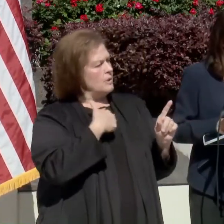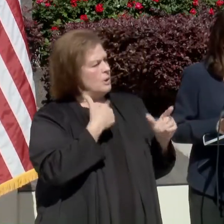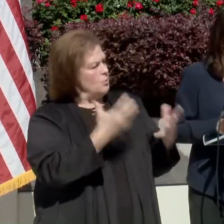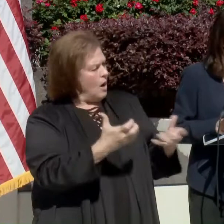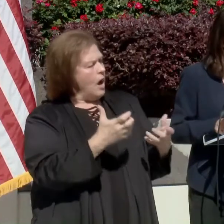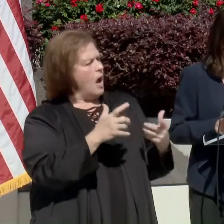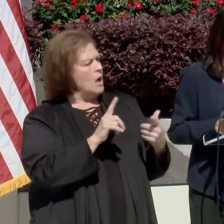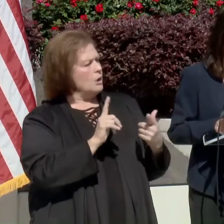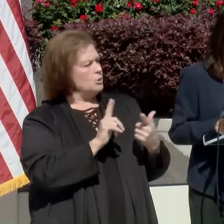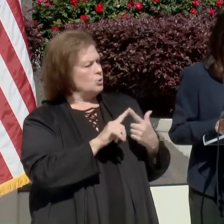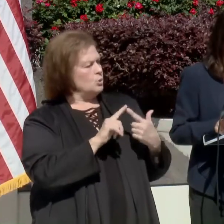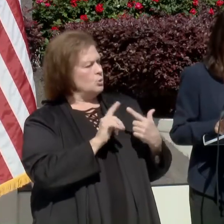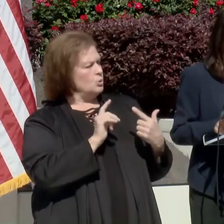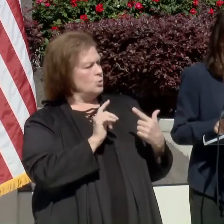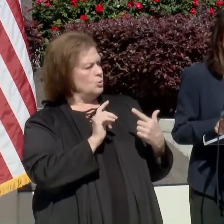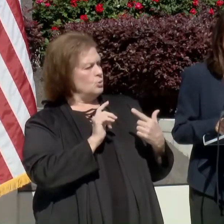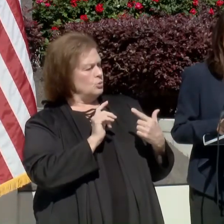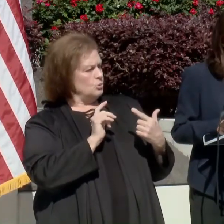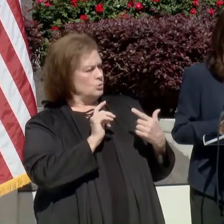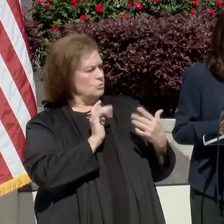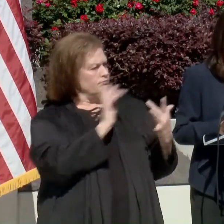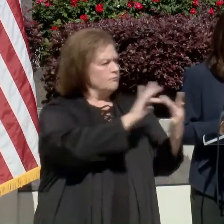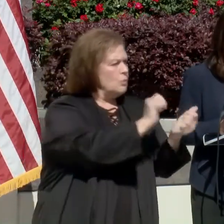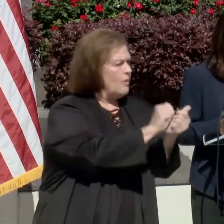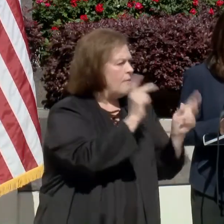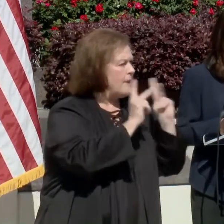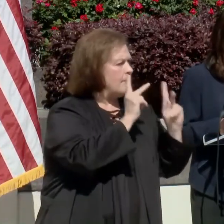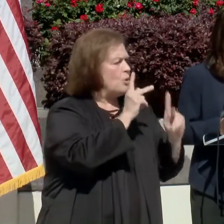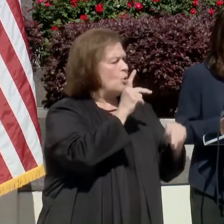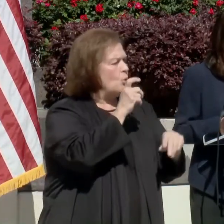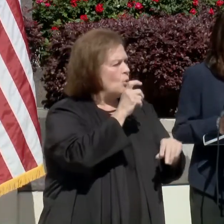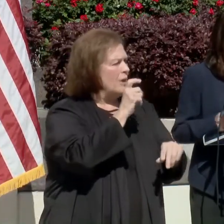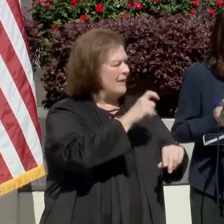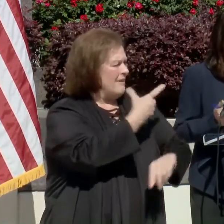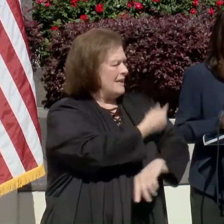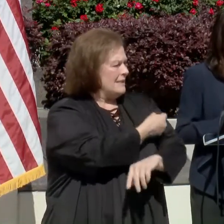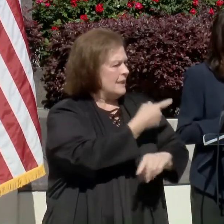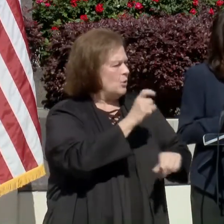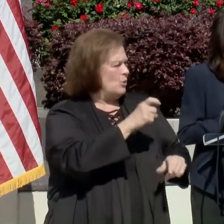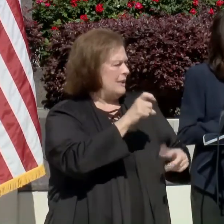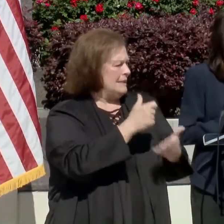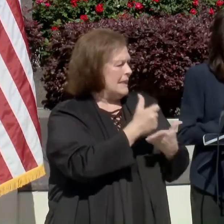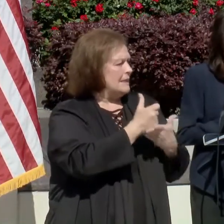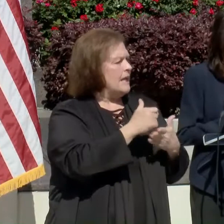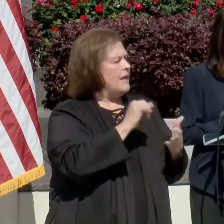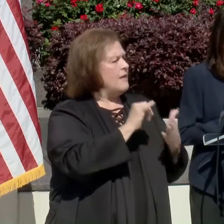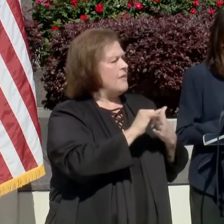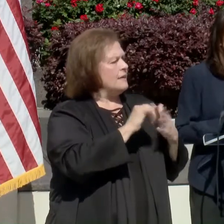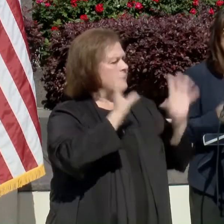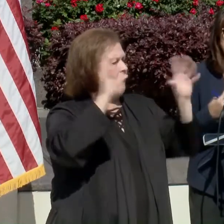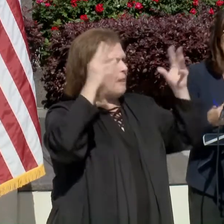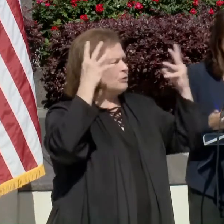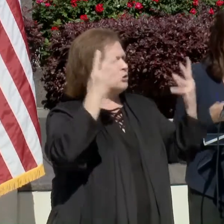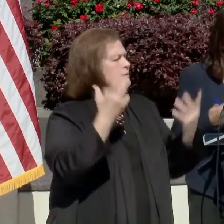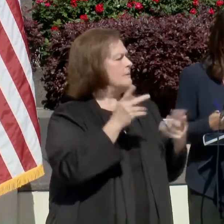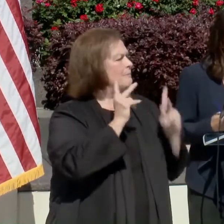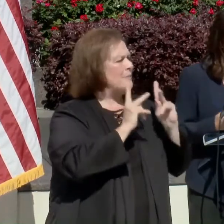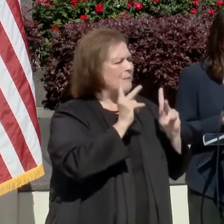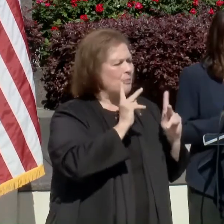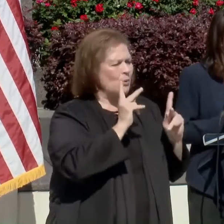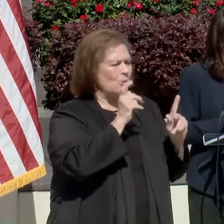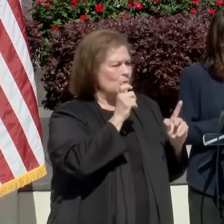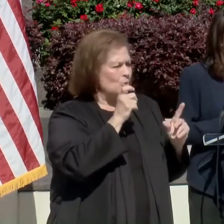reach people who want the vaccine but just need some additional assistance. This is the ambulatory challenged, the mobility